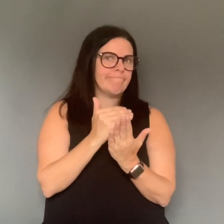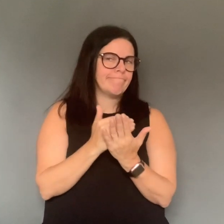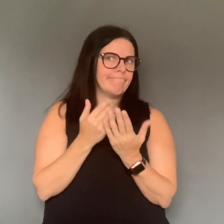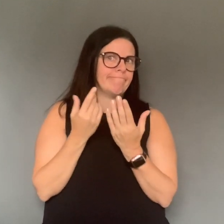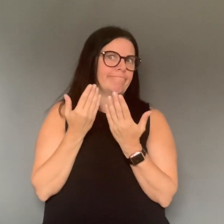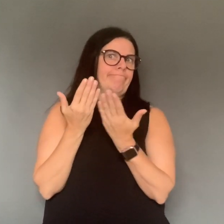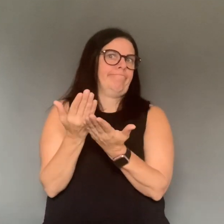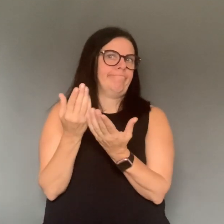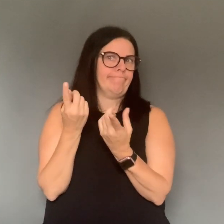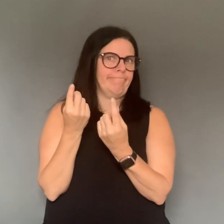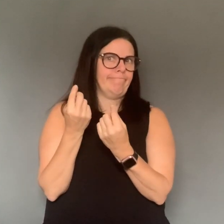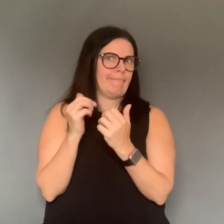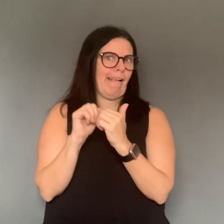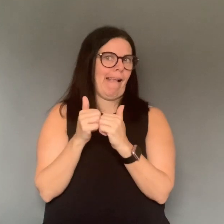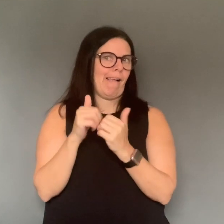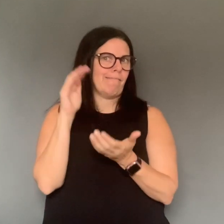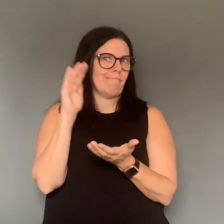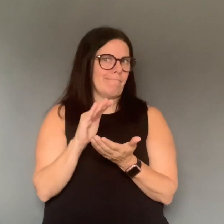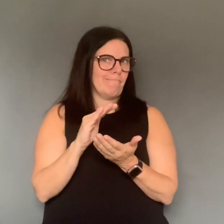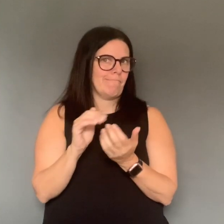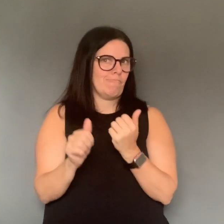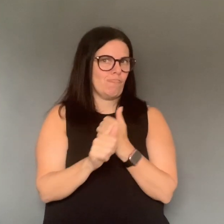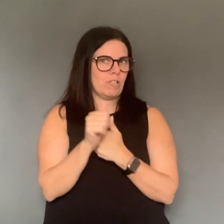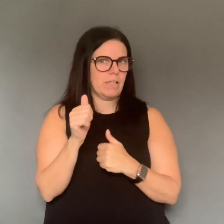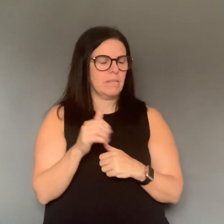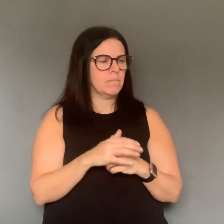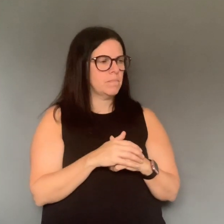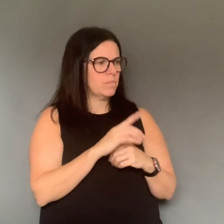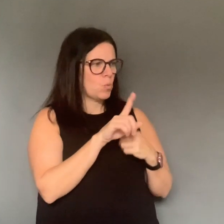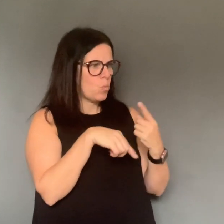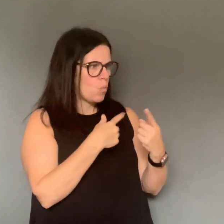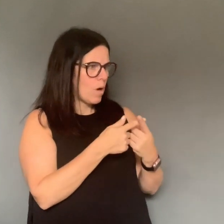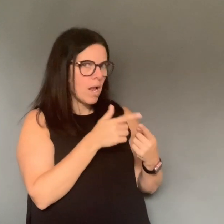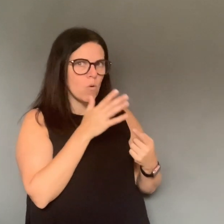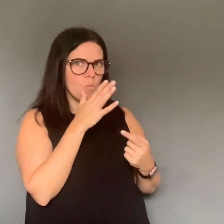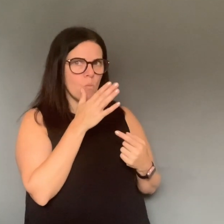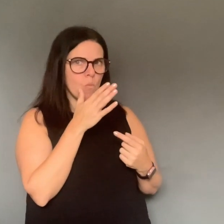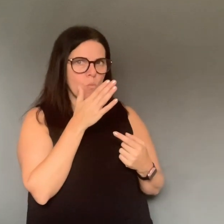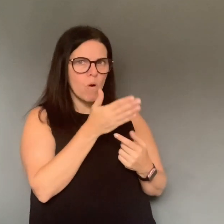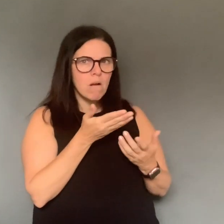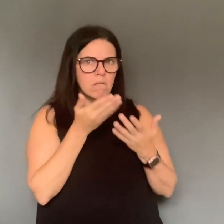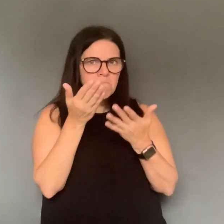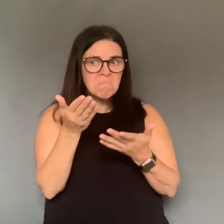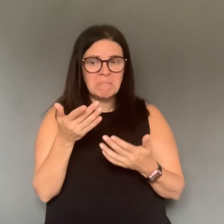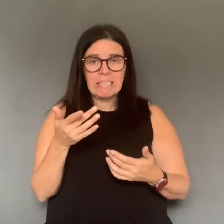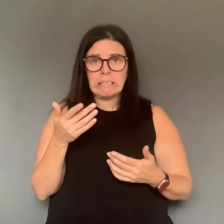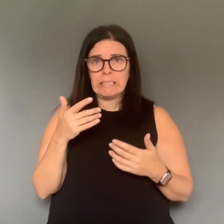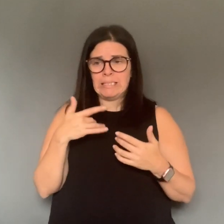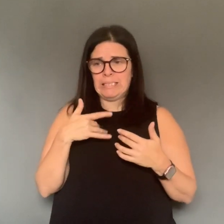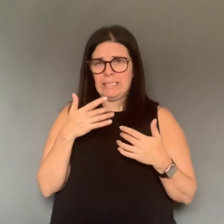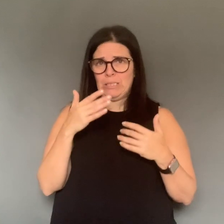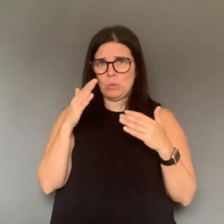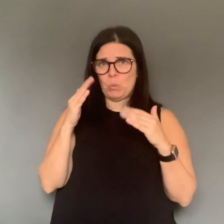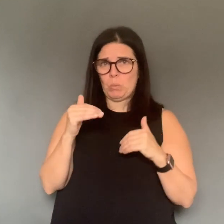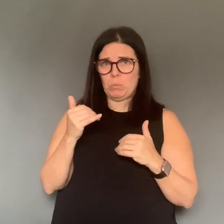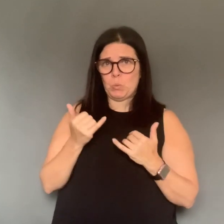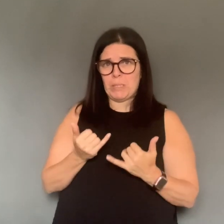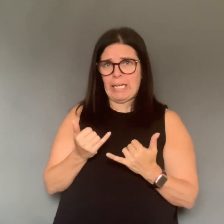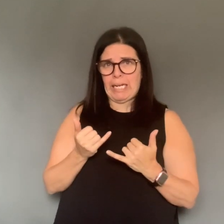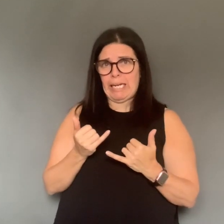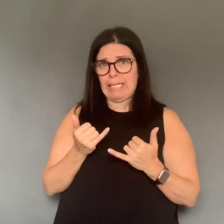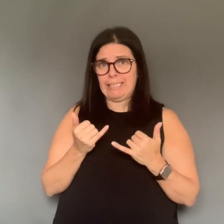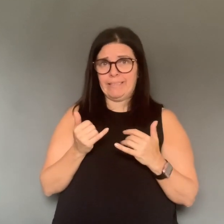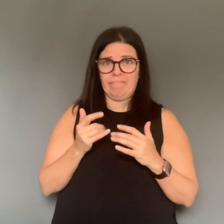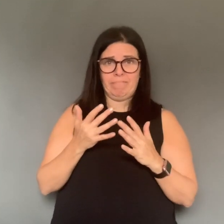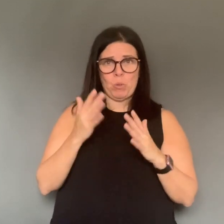these type of private transport. And we will be providing some recommendations